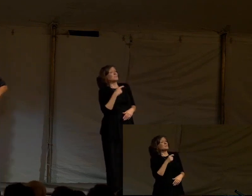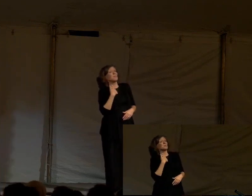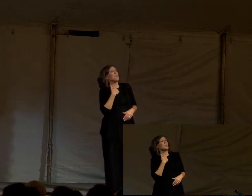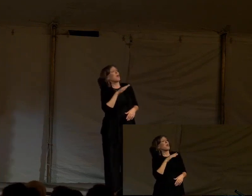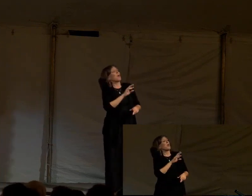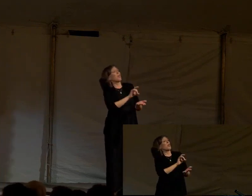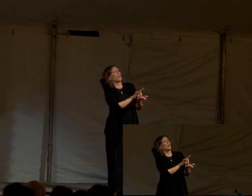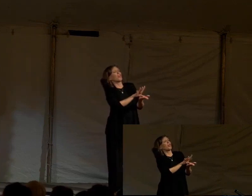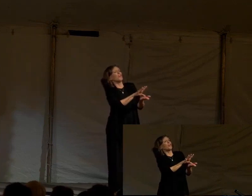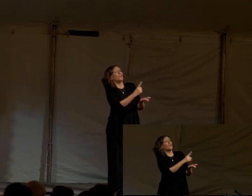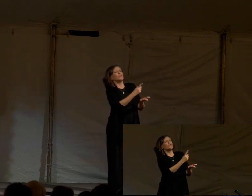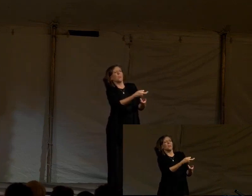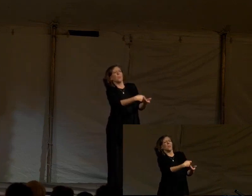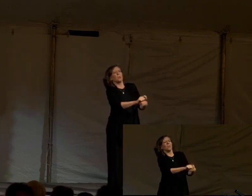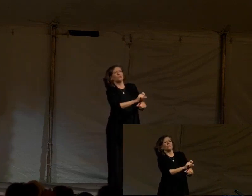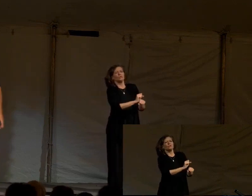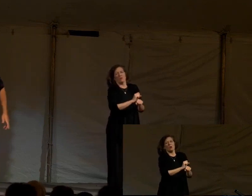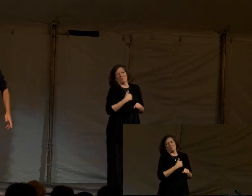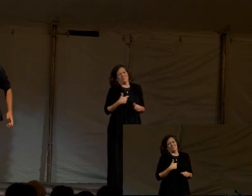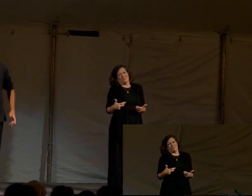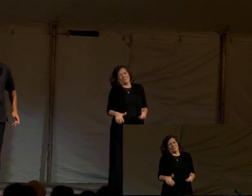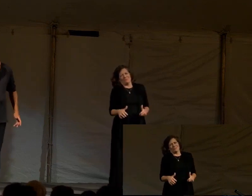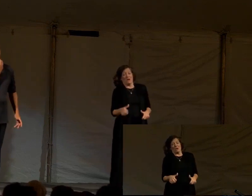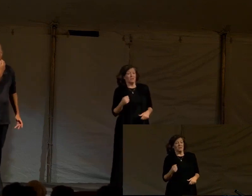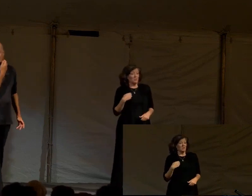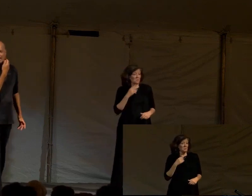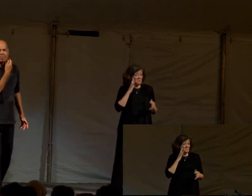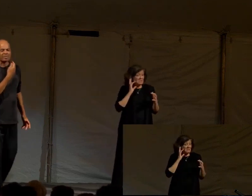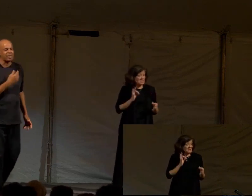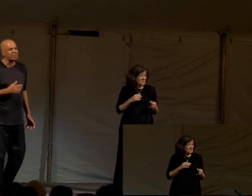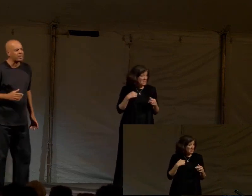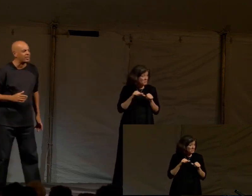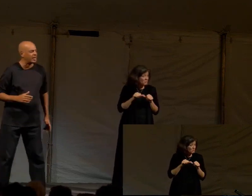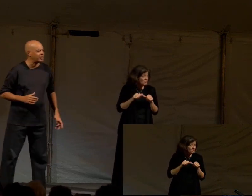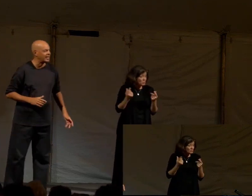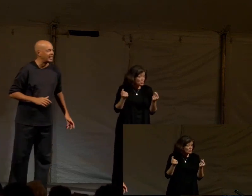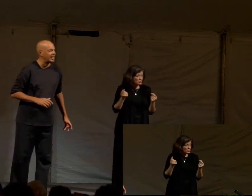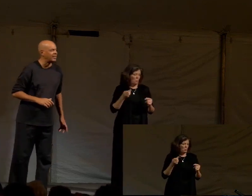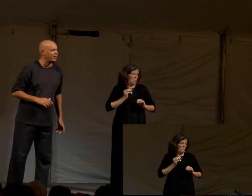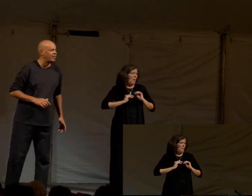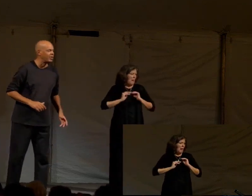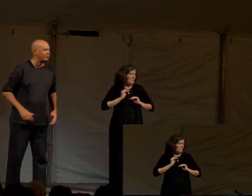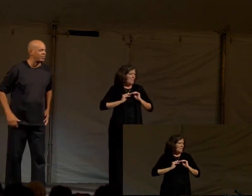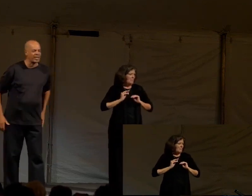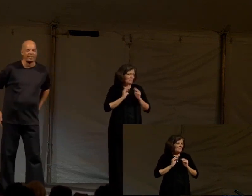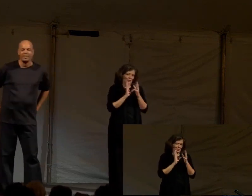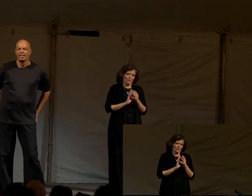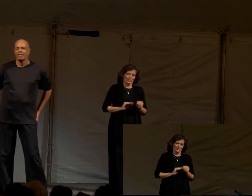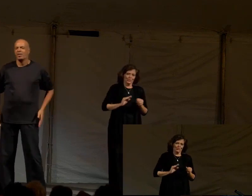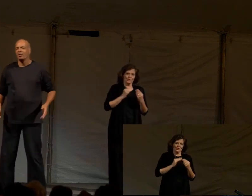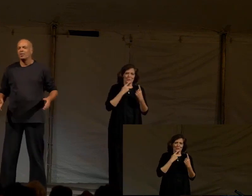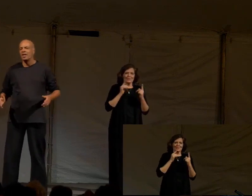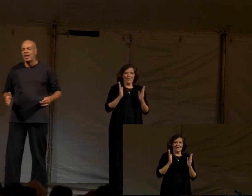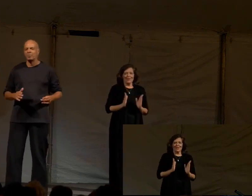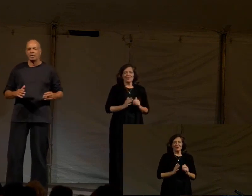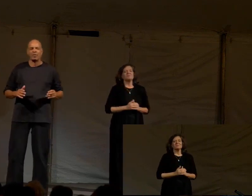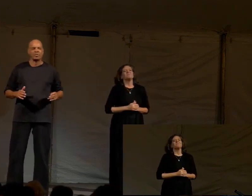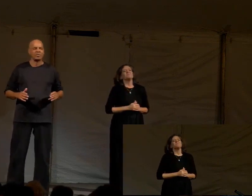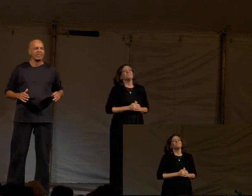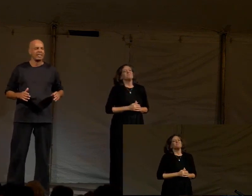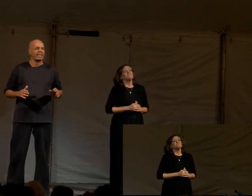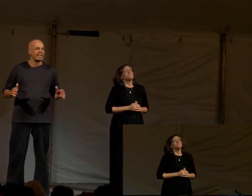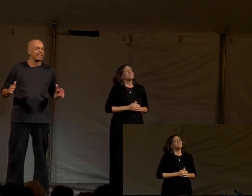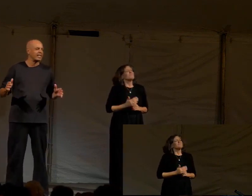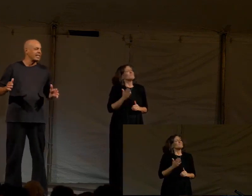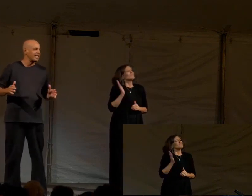So it was a while ago. It was a couple summers ago, actually, in a land far away from here called New Hampshire. I